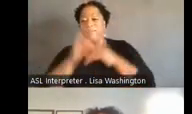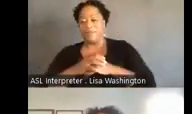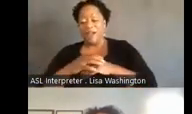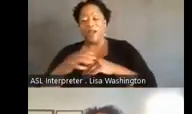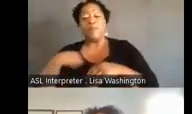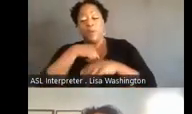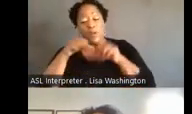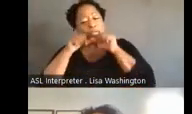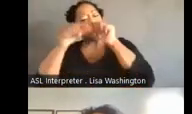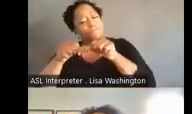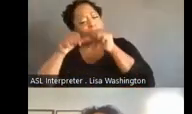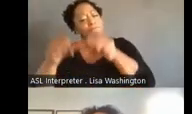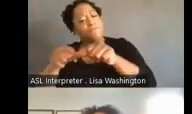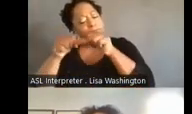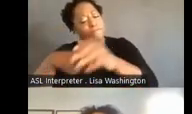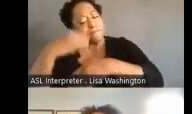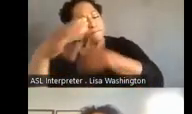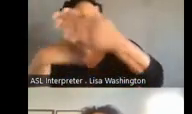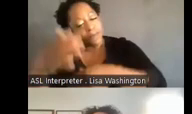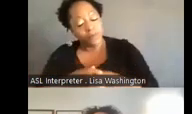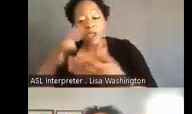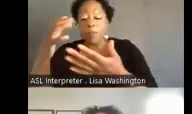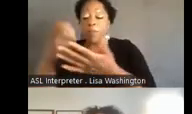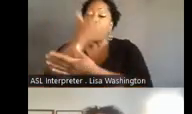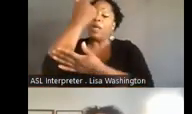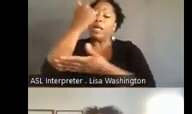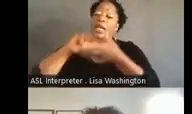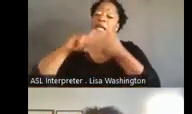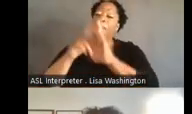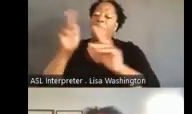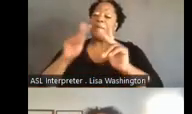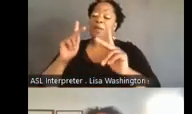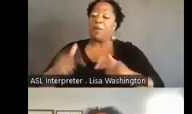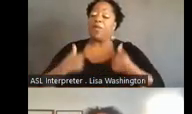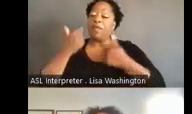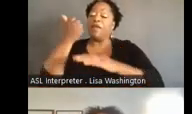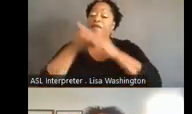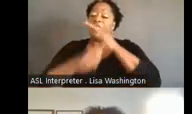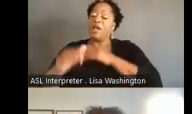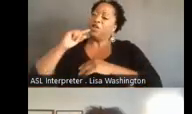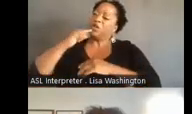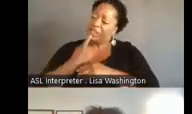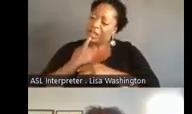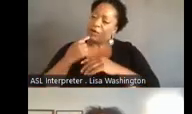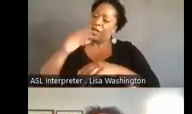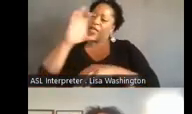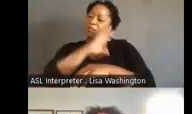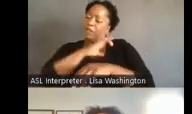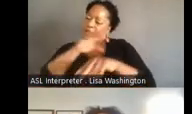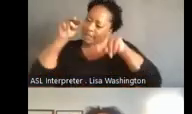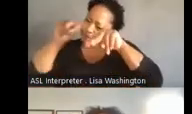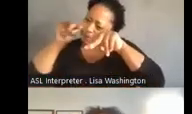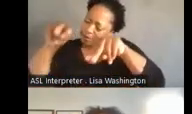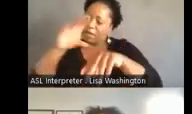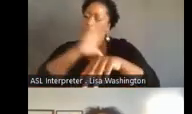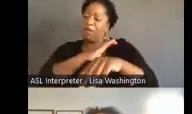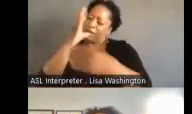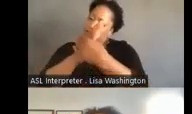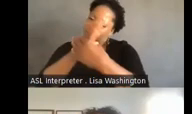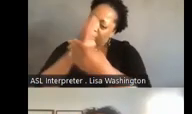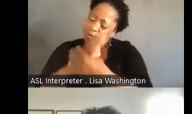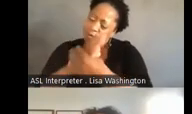meant the difference between people living under intensive surveillance, police intervention, and criminalization,